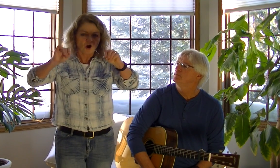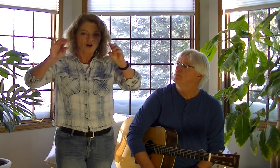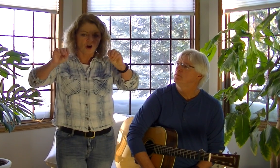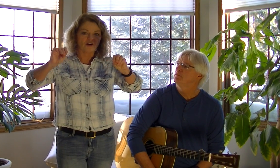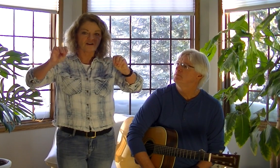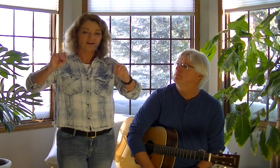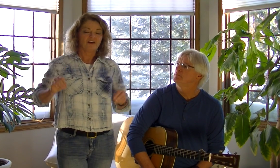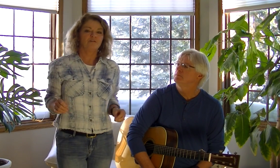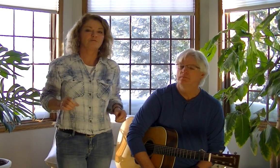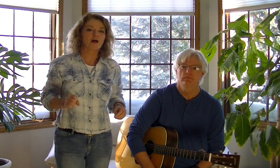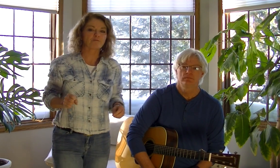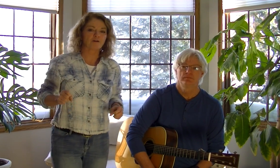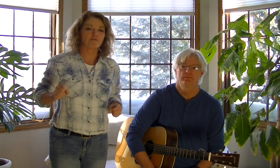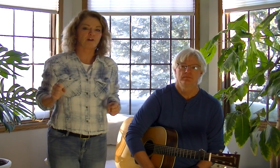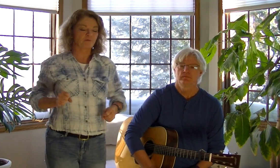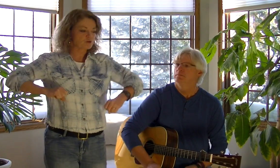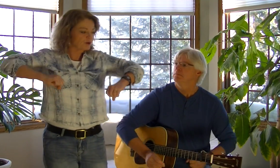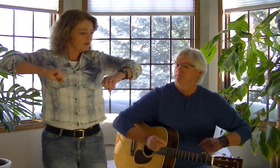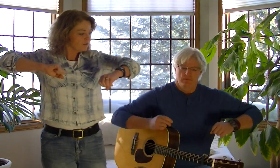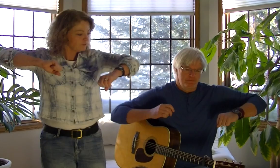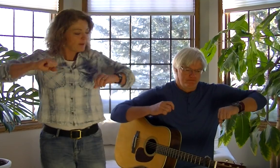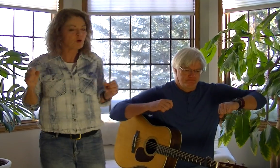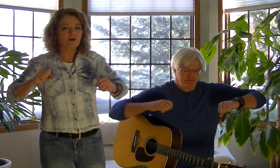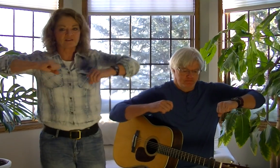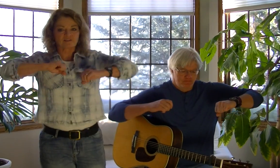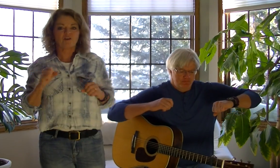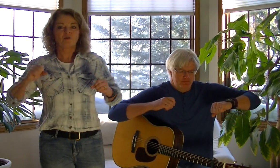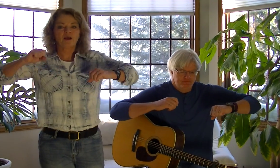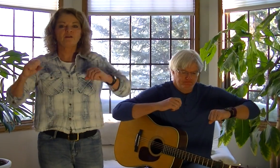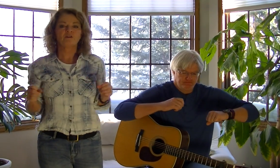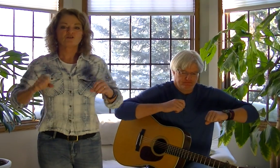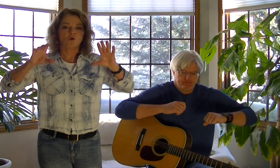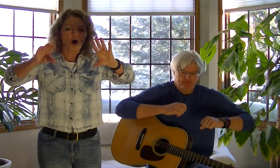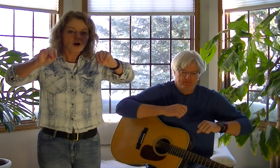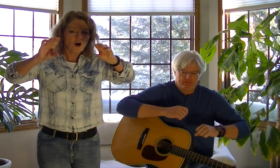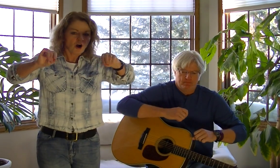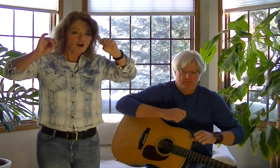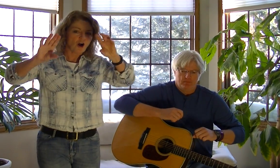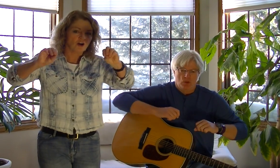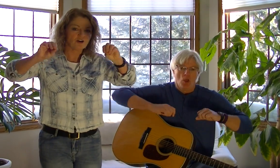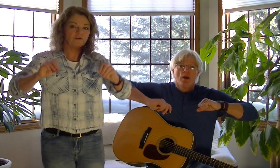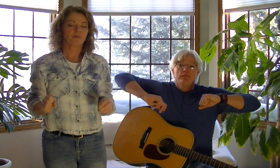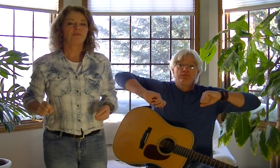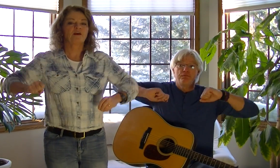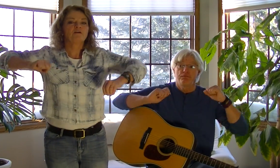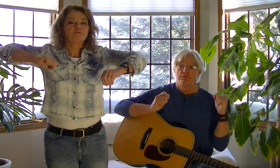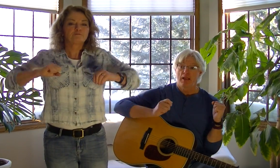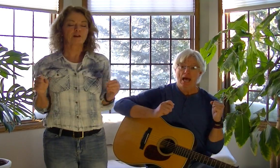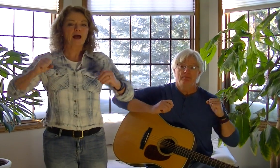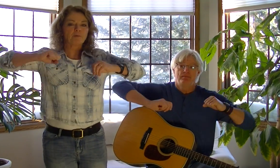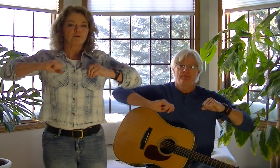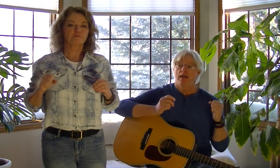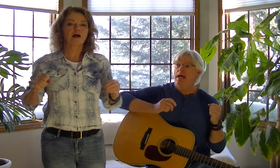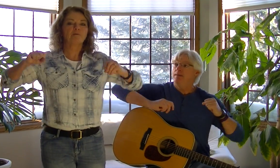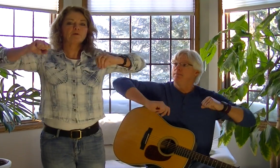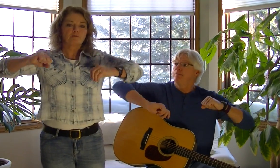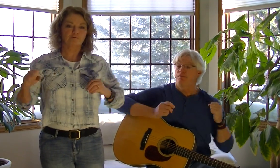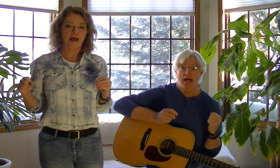honk honk, and flap flap flap. So we're going to flap our wings. Okay, so honk honk honk, then flap flap flap.